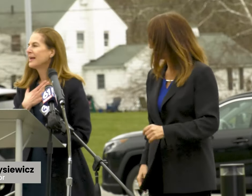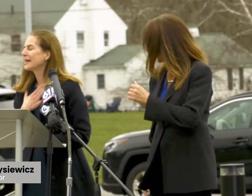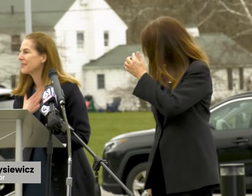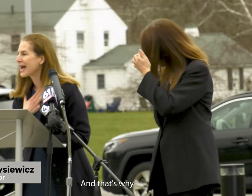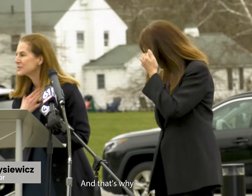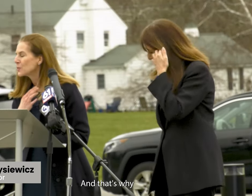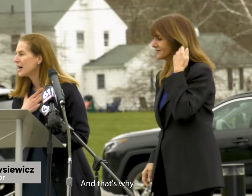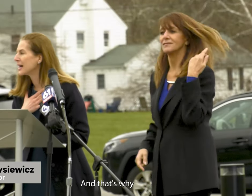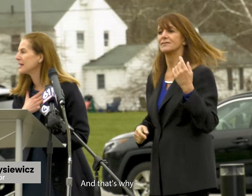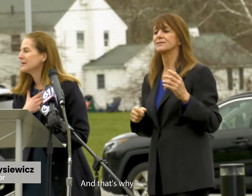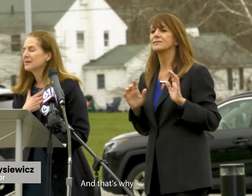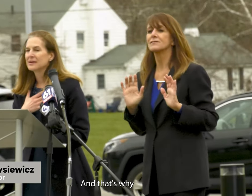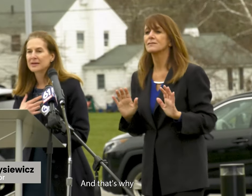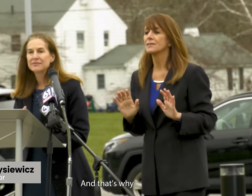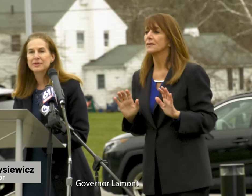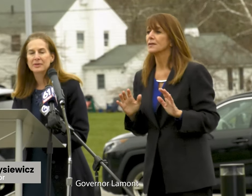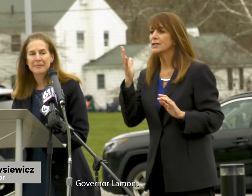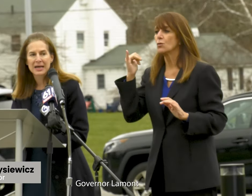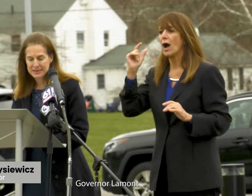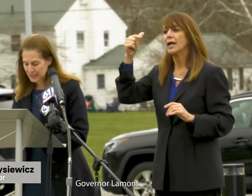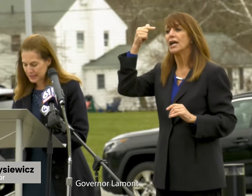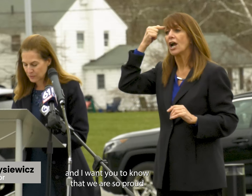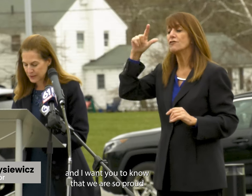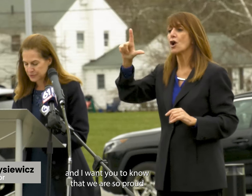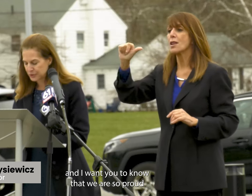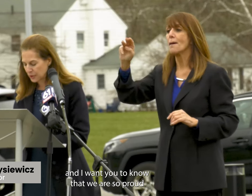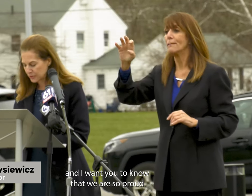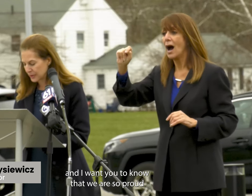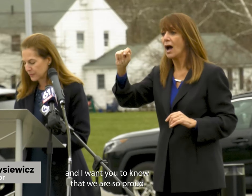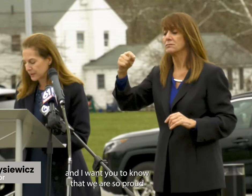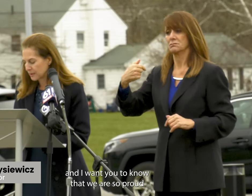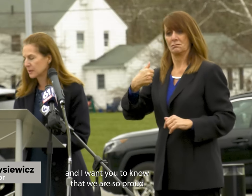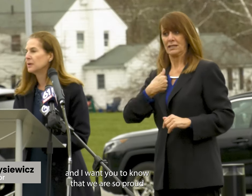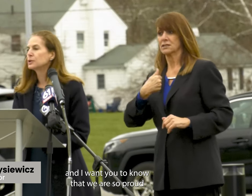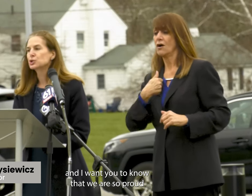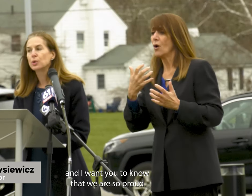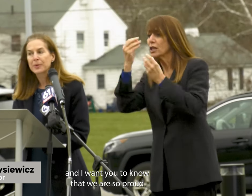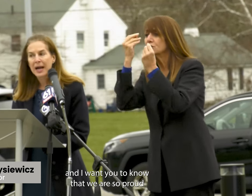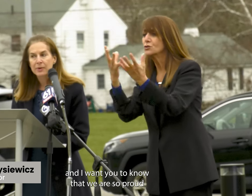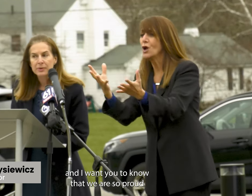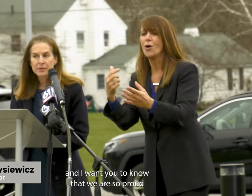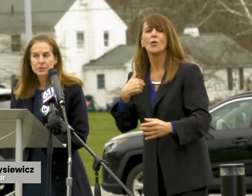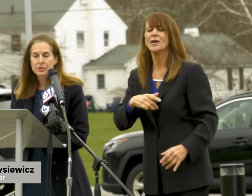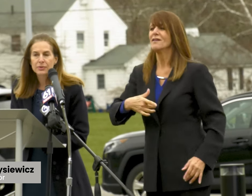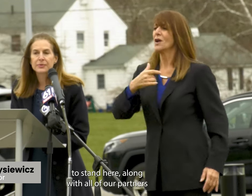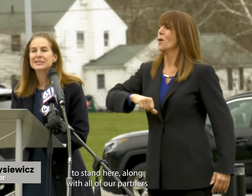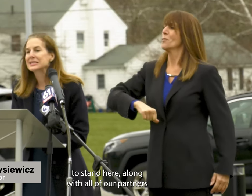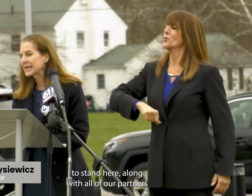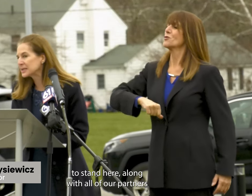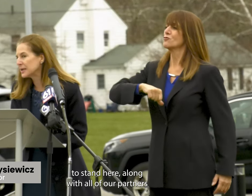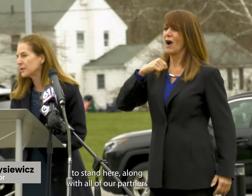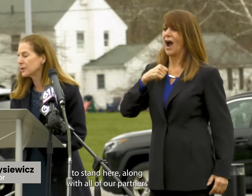And that's why Governor Lamont and I want you to know that we are so proud to